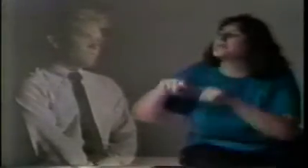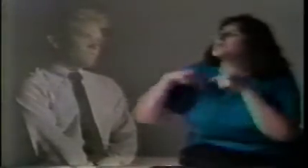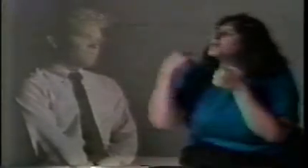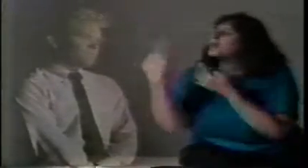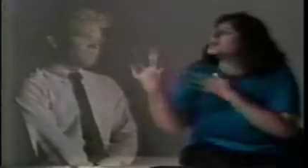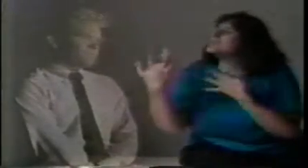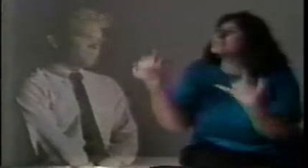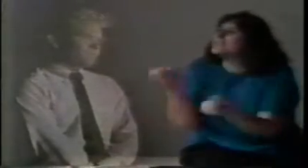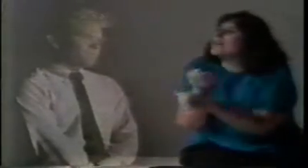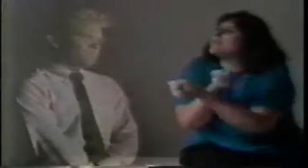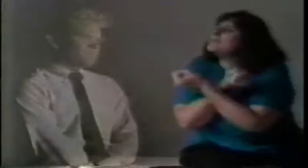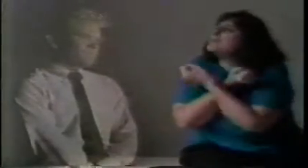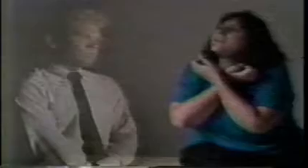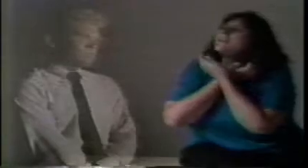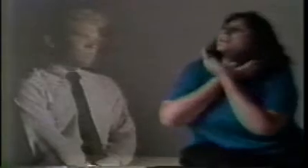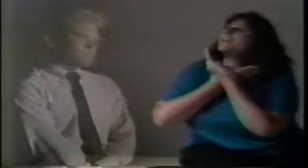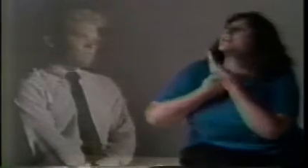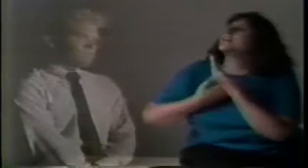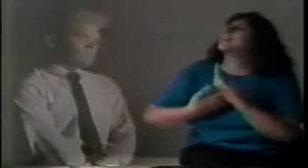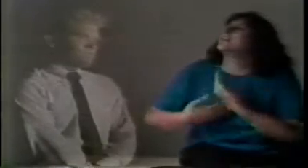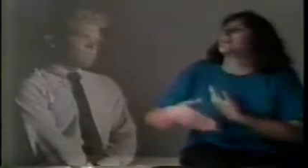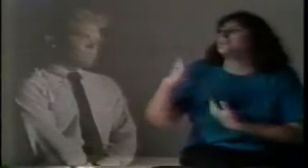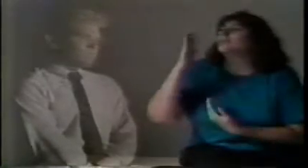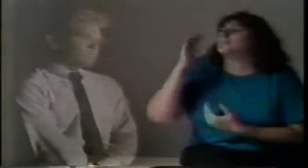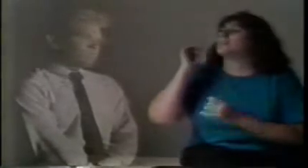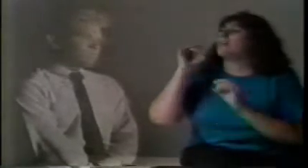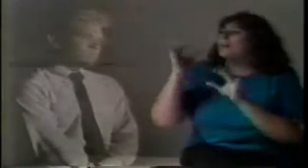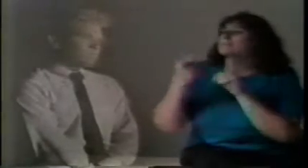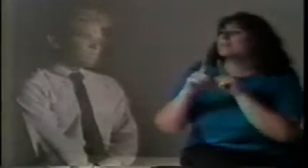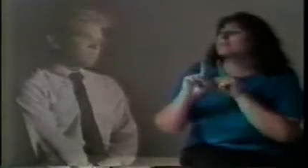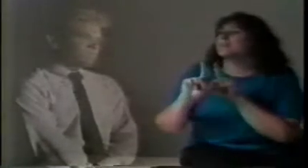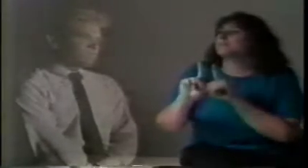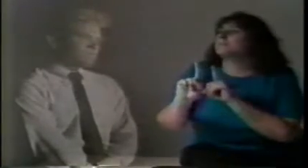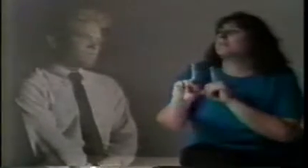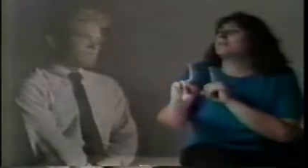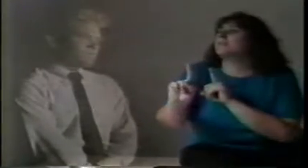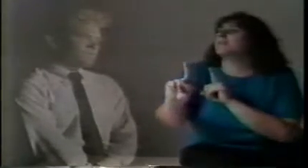couldn't wait to love me, you used to hate to leave me.